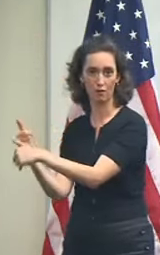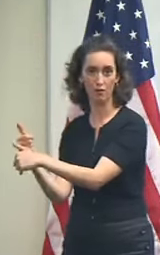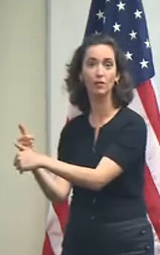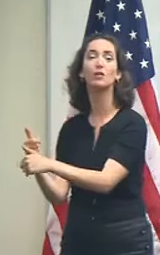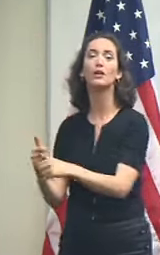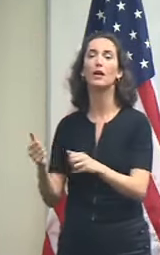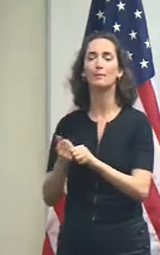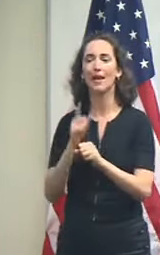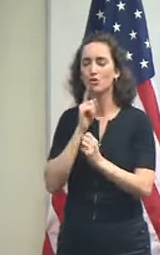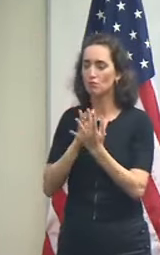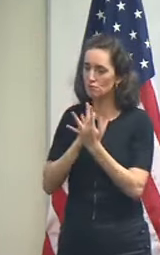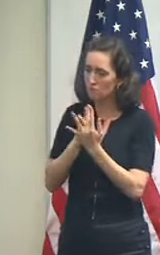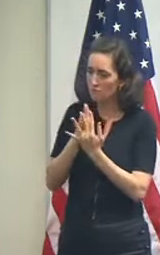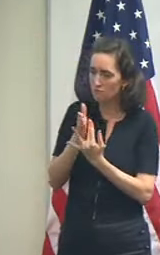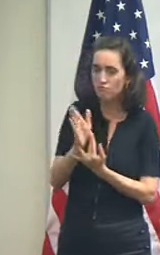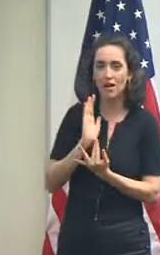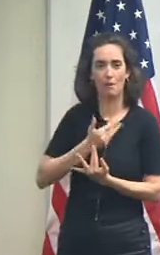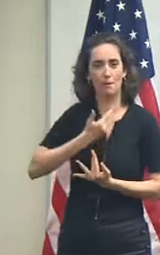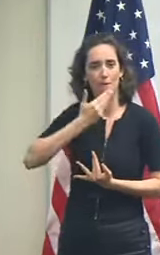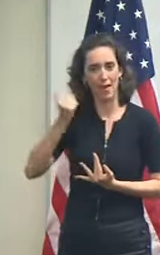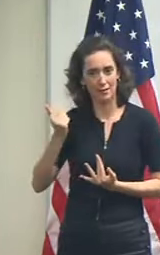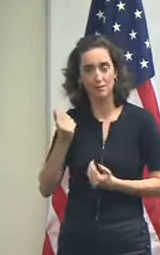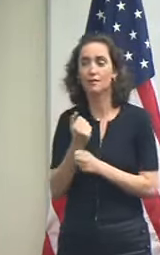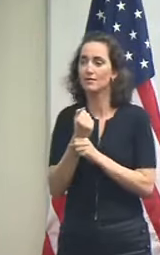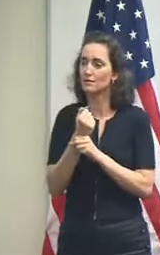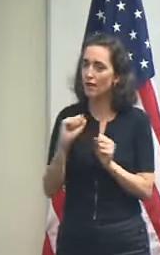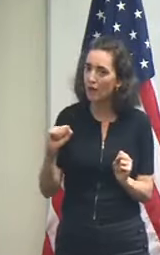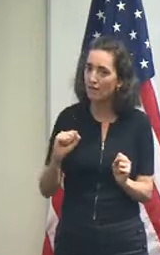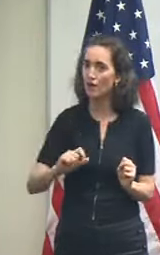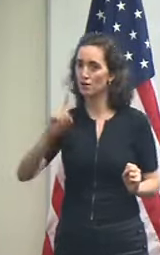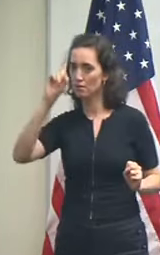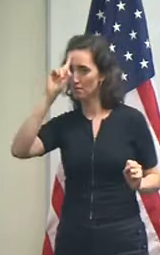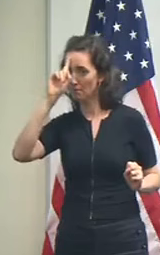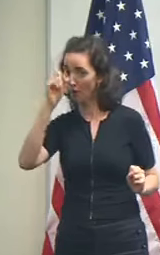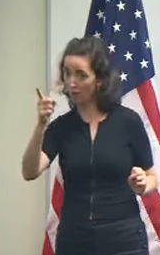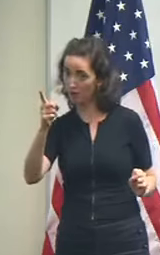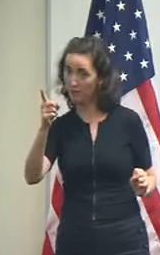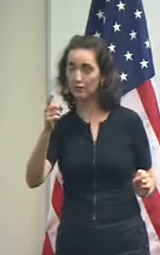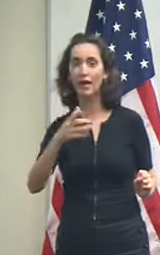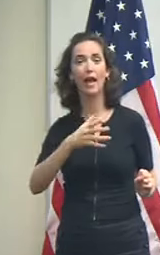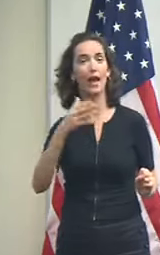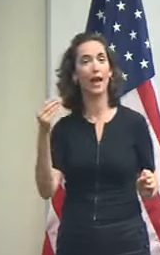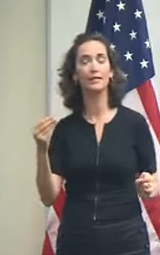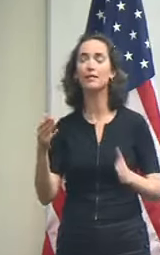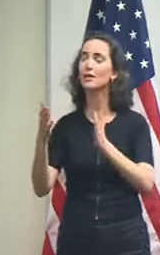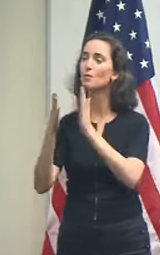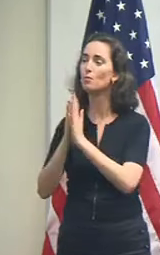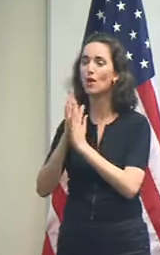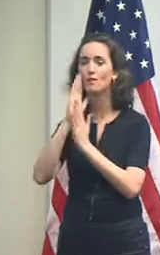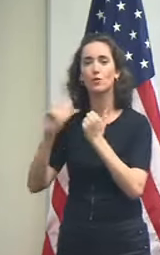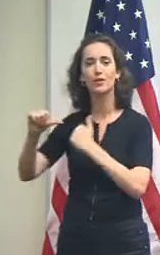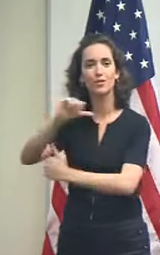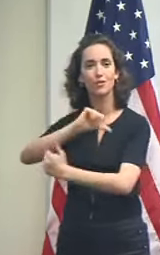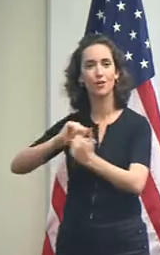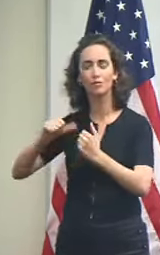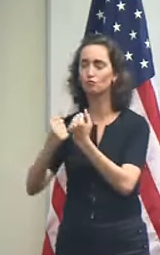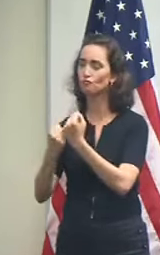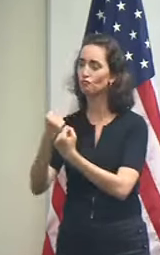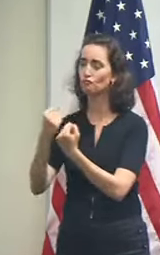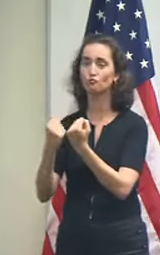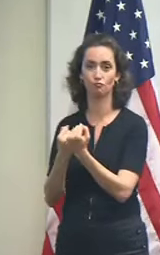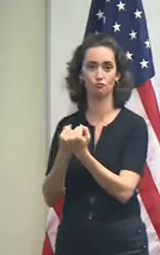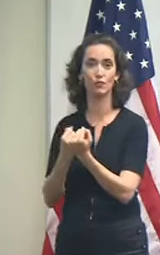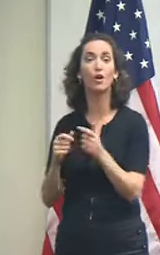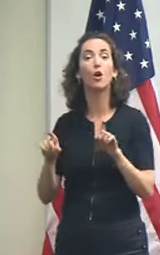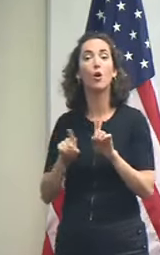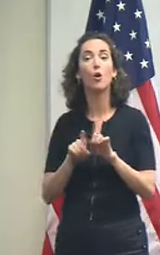get through this as best we can. Be safe, be smart, and let's pray for one another. And let's look forward to